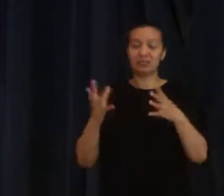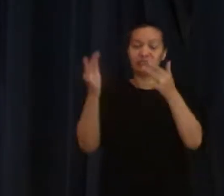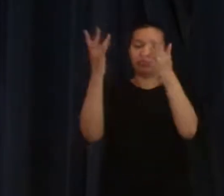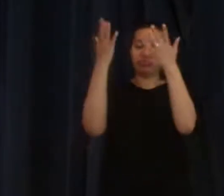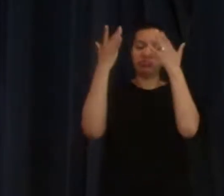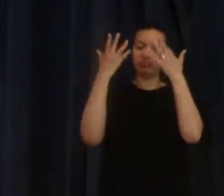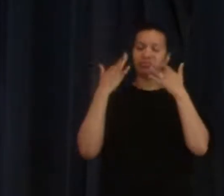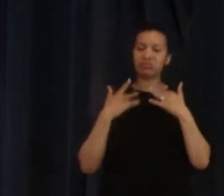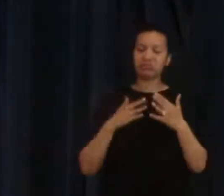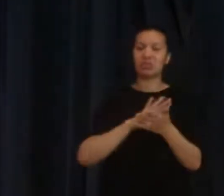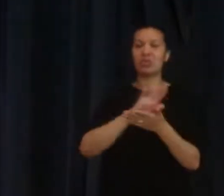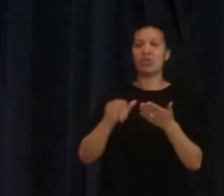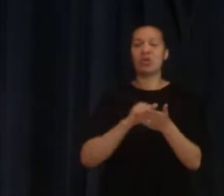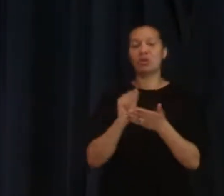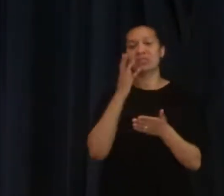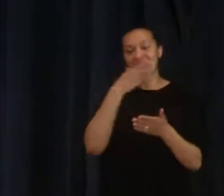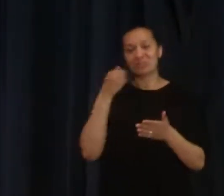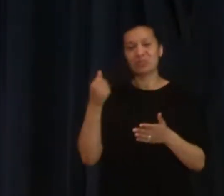the spirit to be refilled